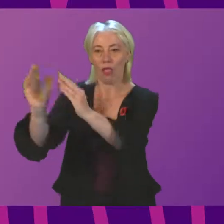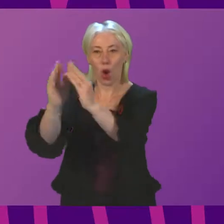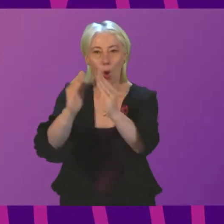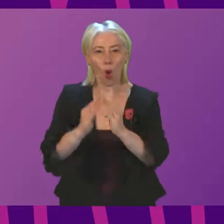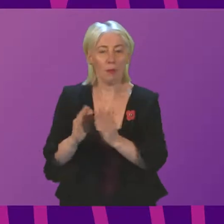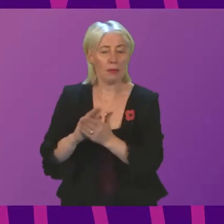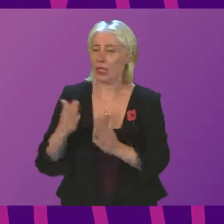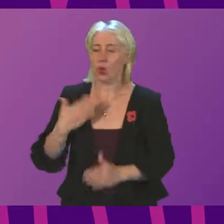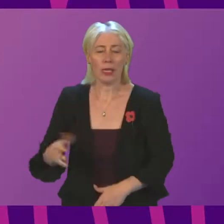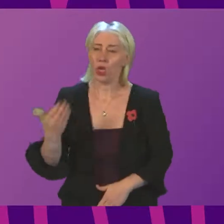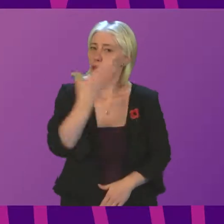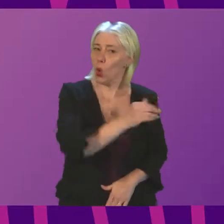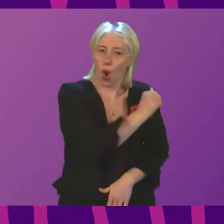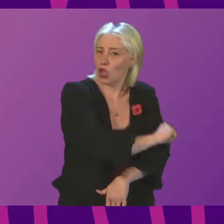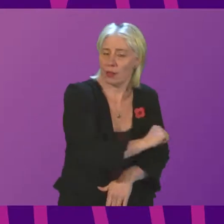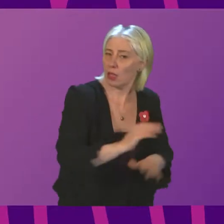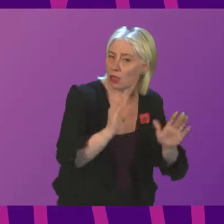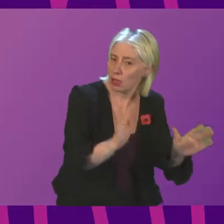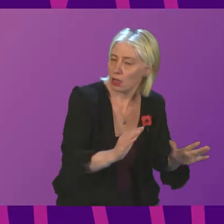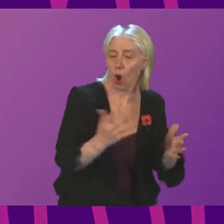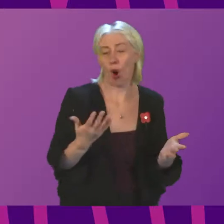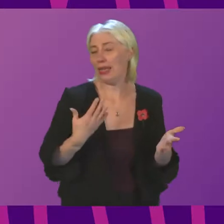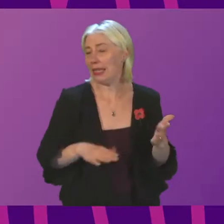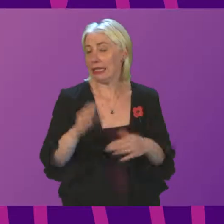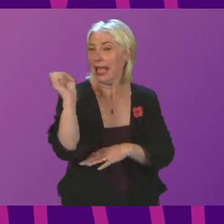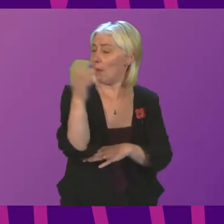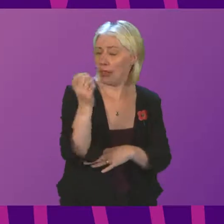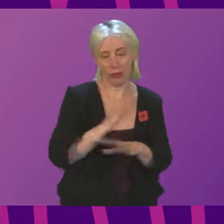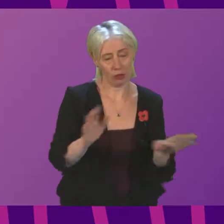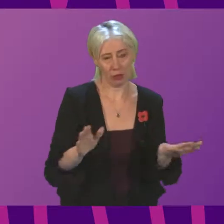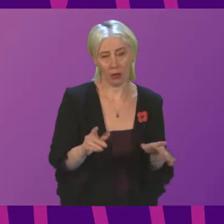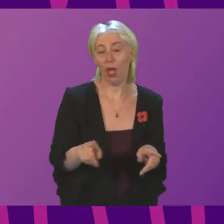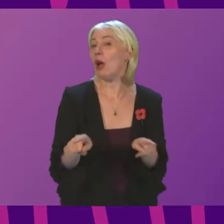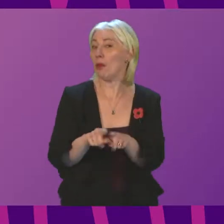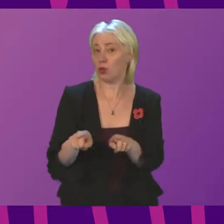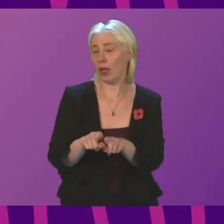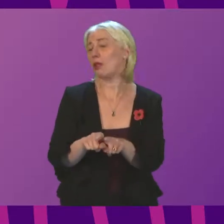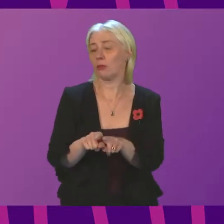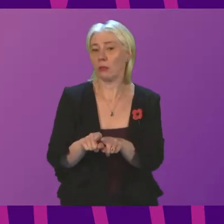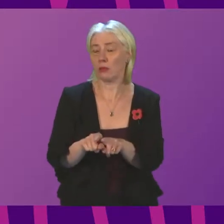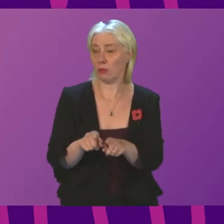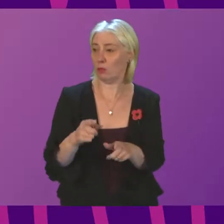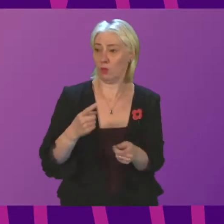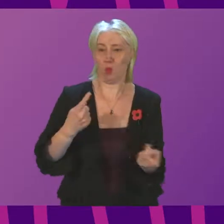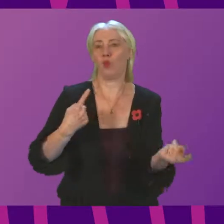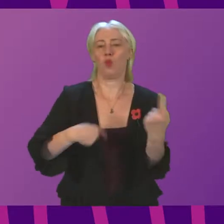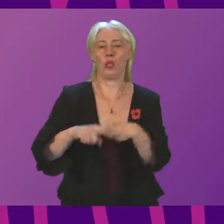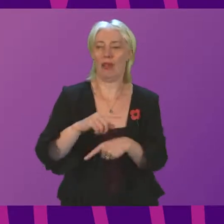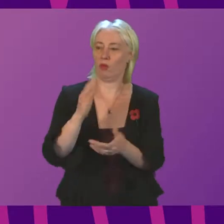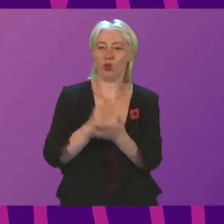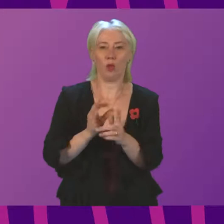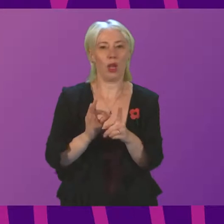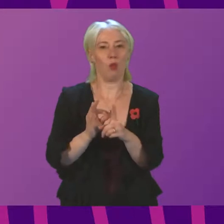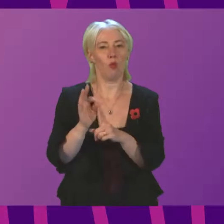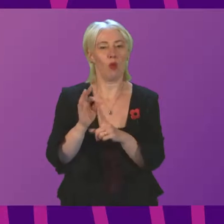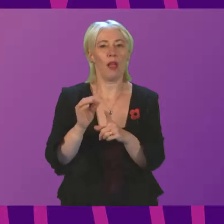therefore have less need to use the Scottish Ambulance Service, or about ensuring that we have improvements in